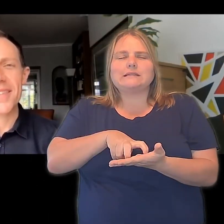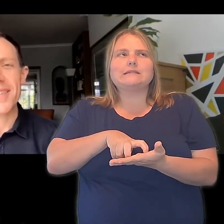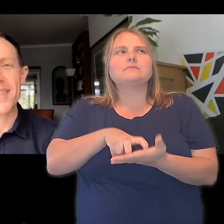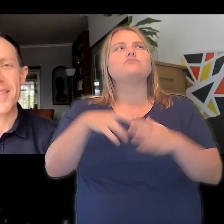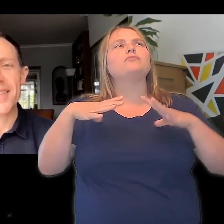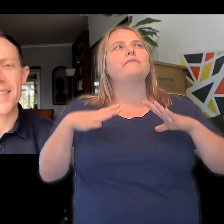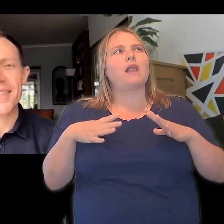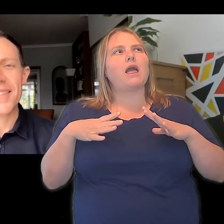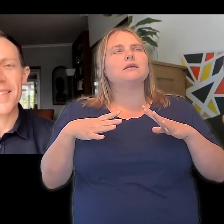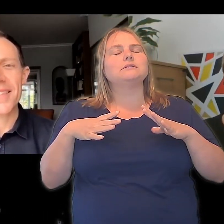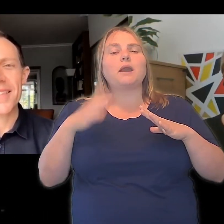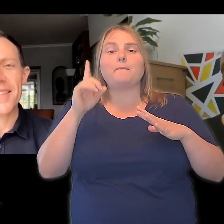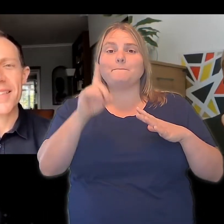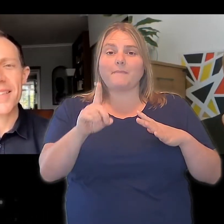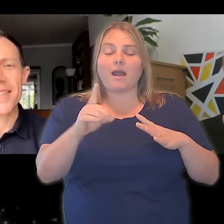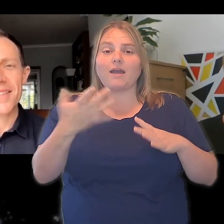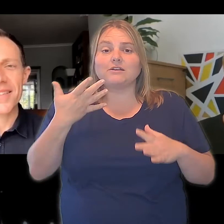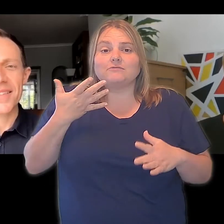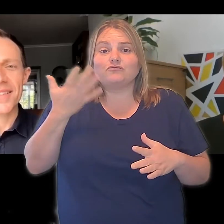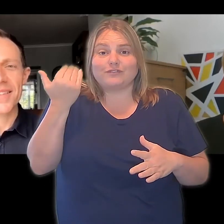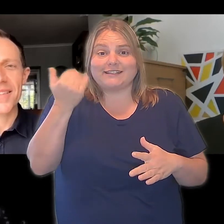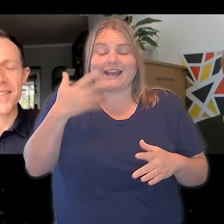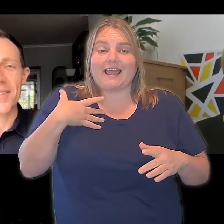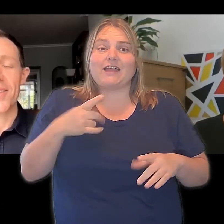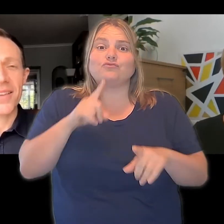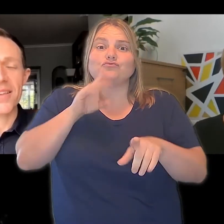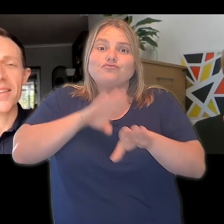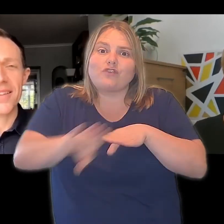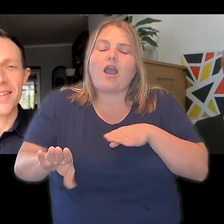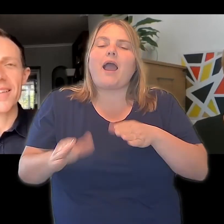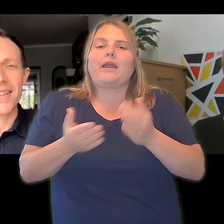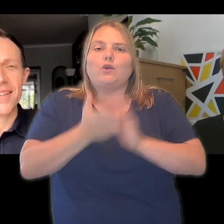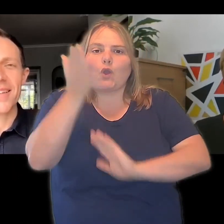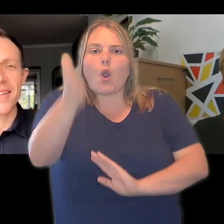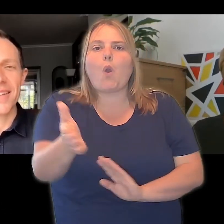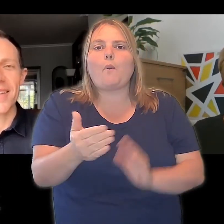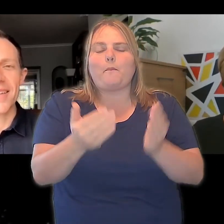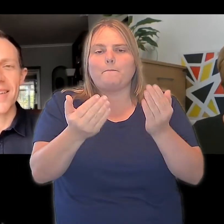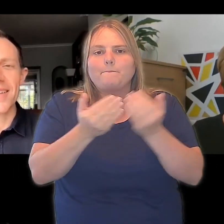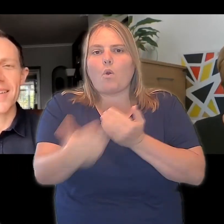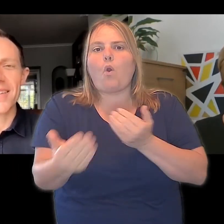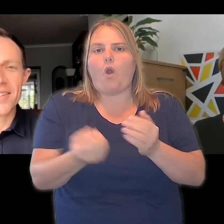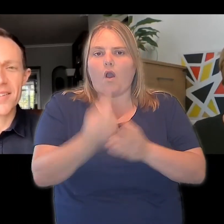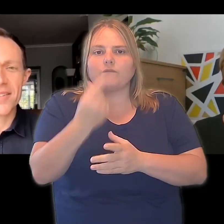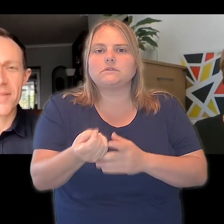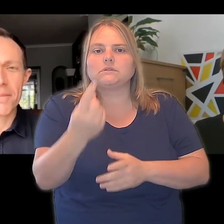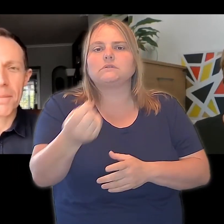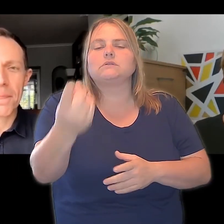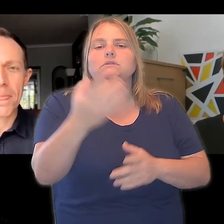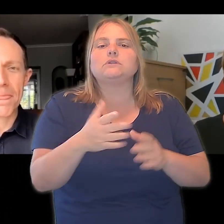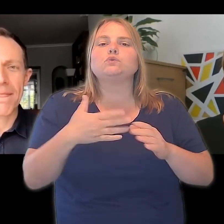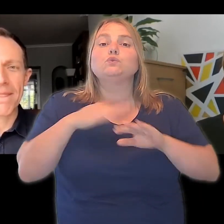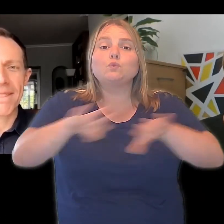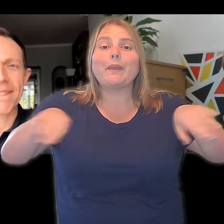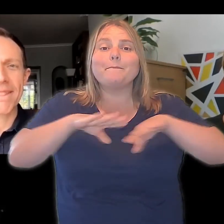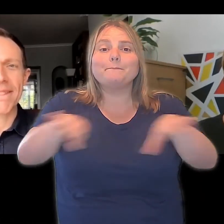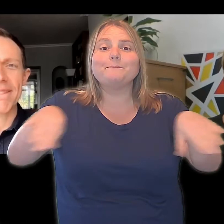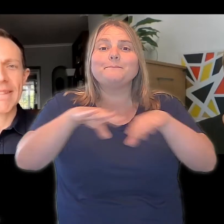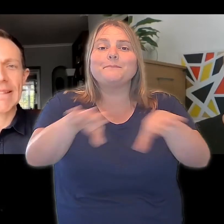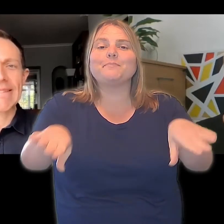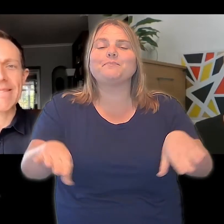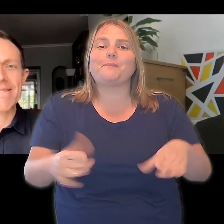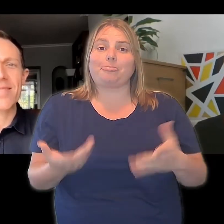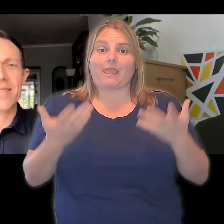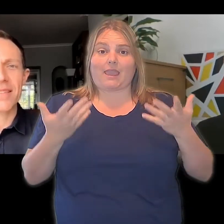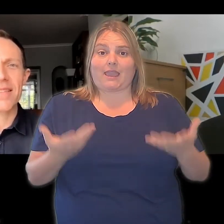is trying to go for it. I know it sounds a bit, but go for a swim a bit more often. So at the moment I can book out a pool to swim on